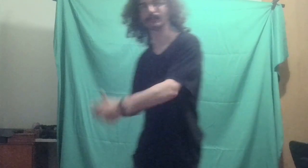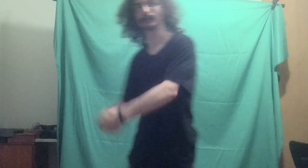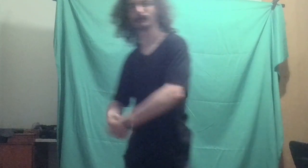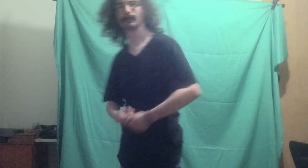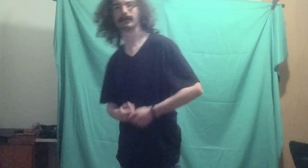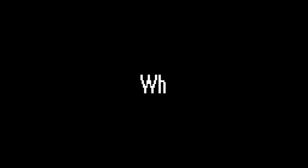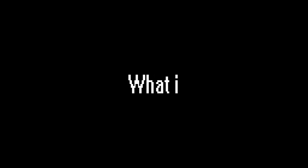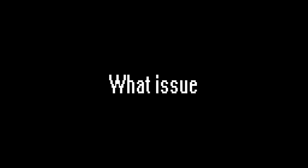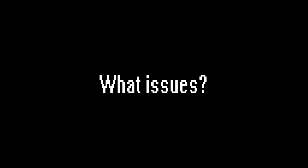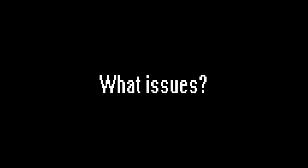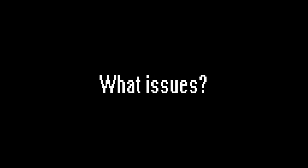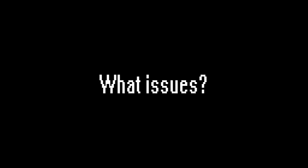for me.